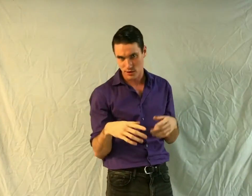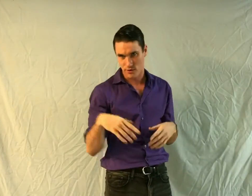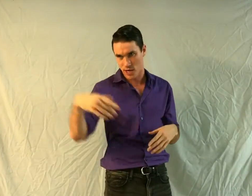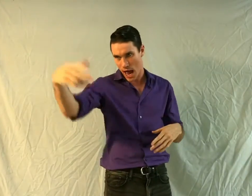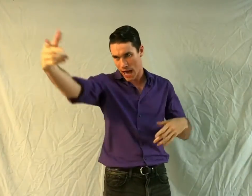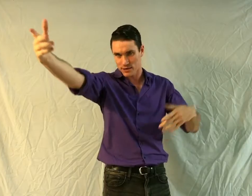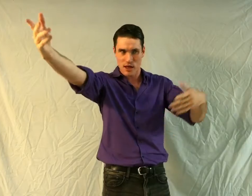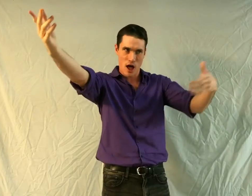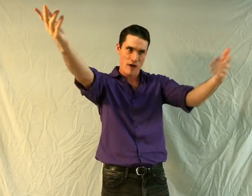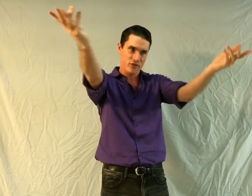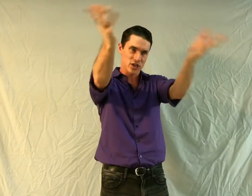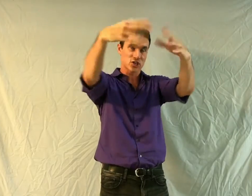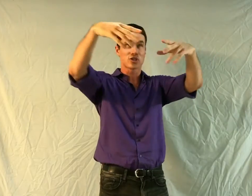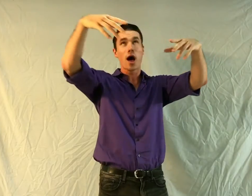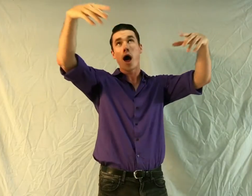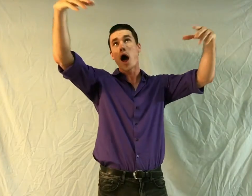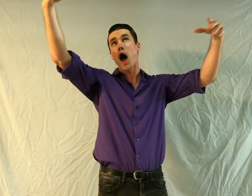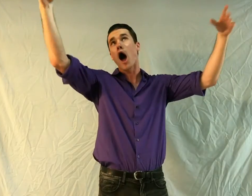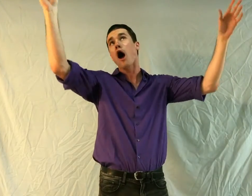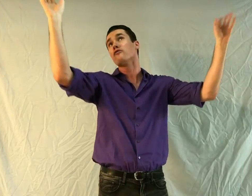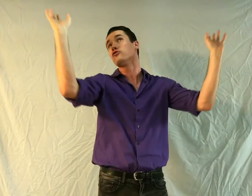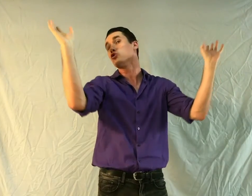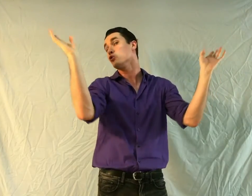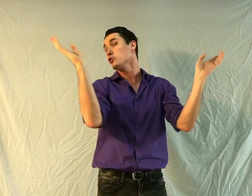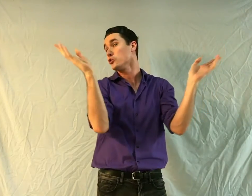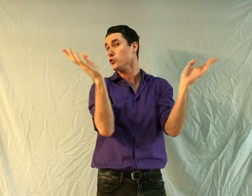-tony day at the feast of wolves.